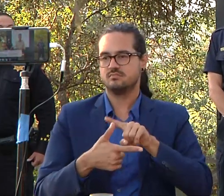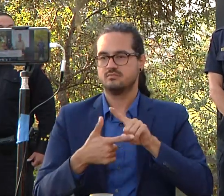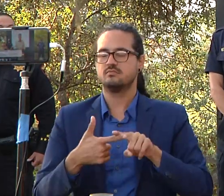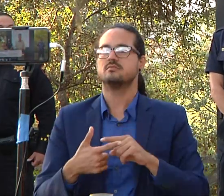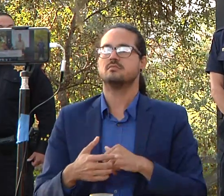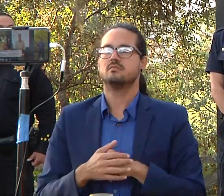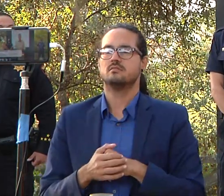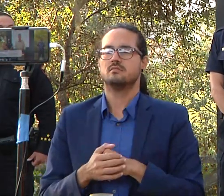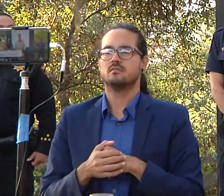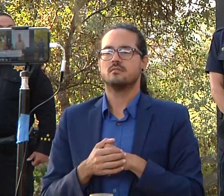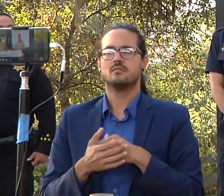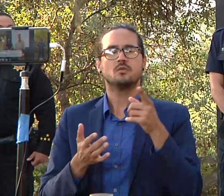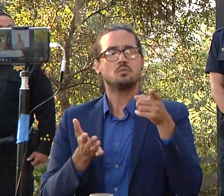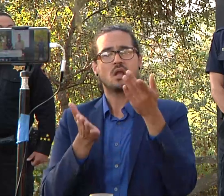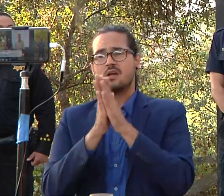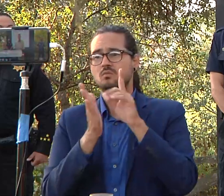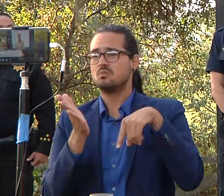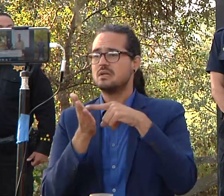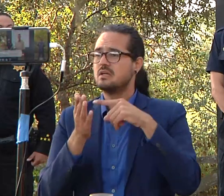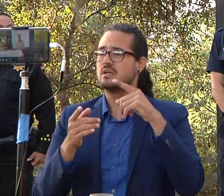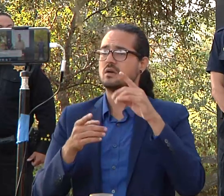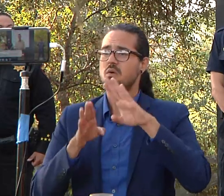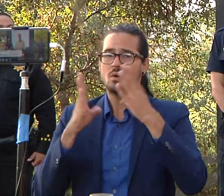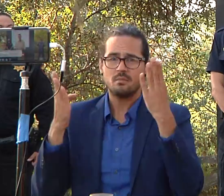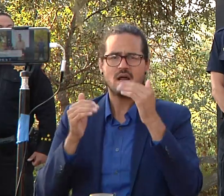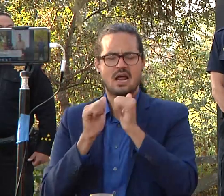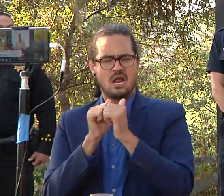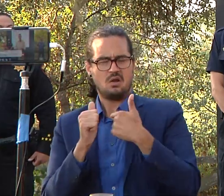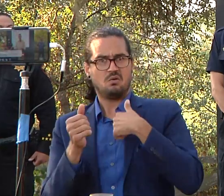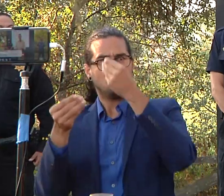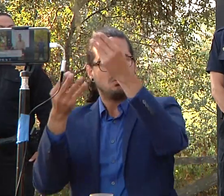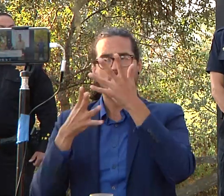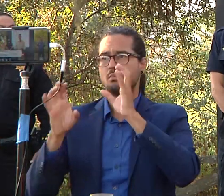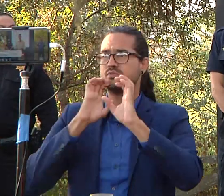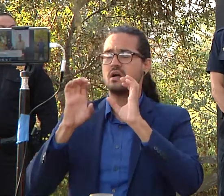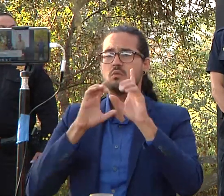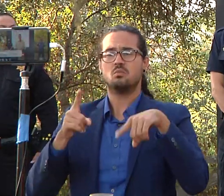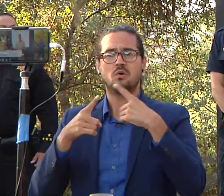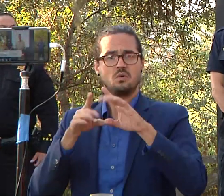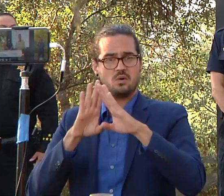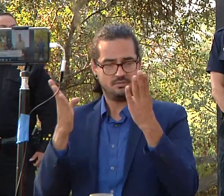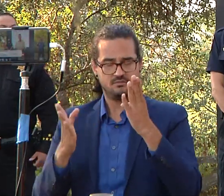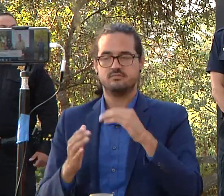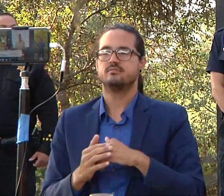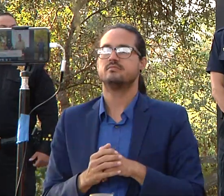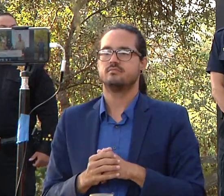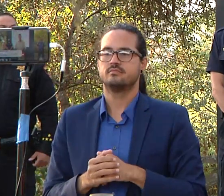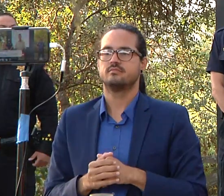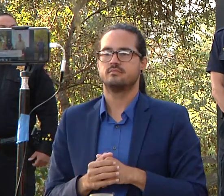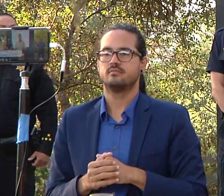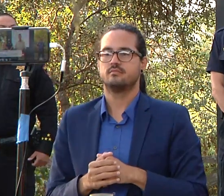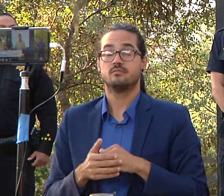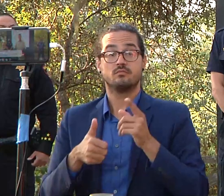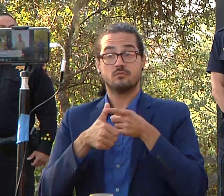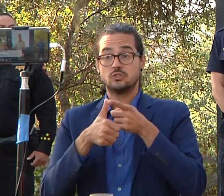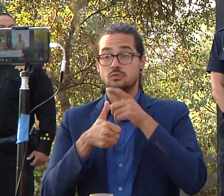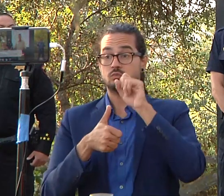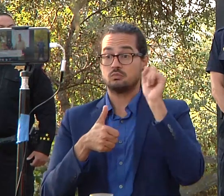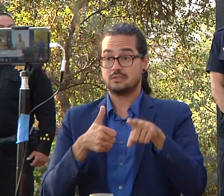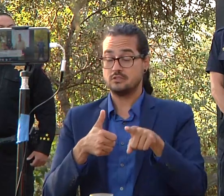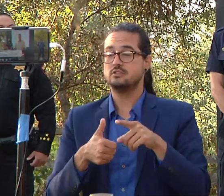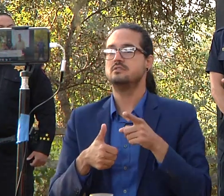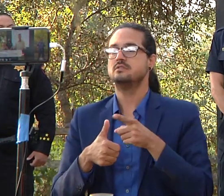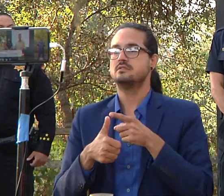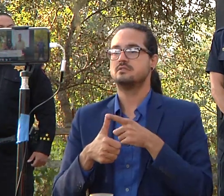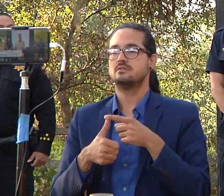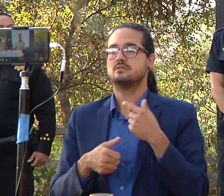second is how you're how am i going to know so with regards to the first question uh you know last night i mentioned day or days for scotts valley that's dependent on a